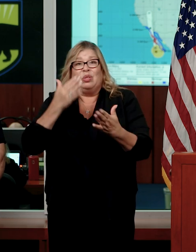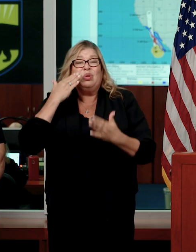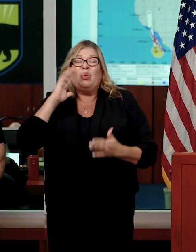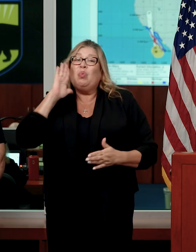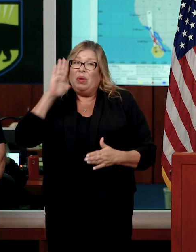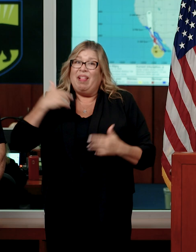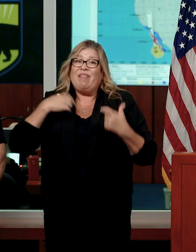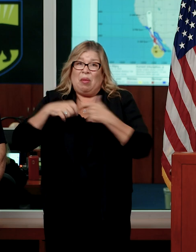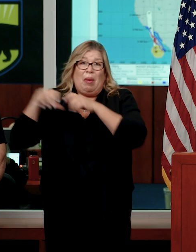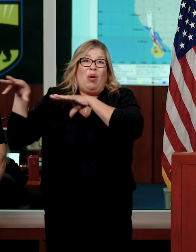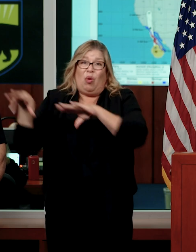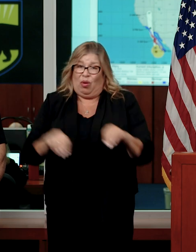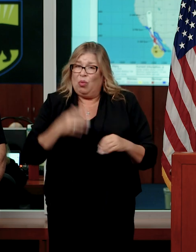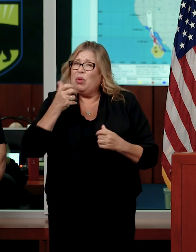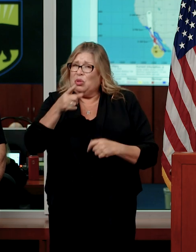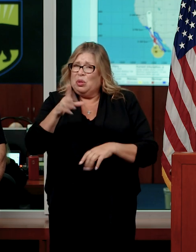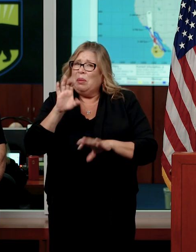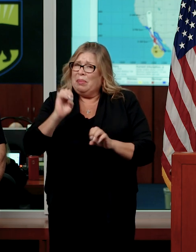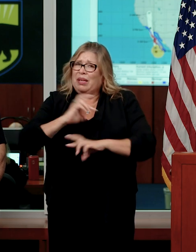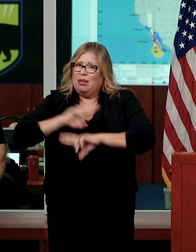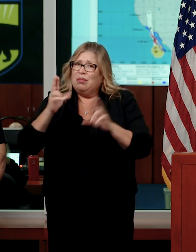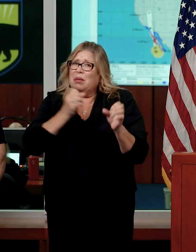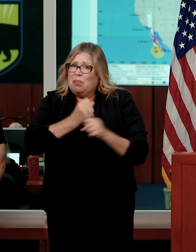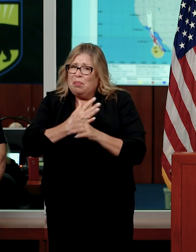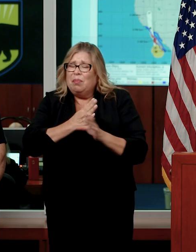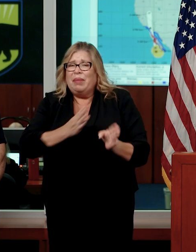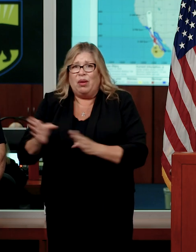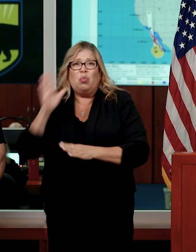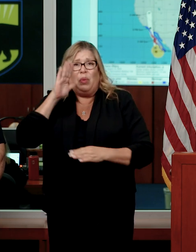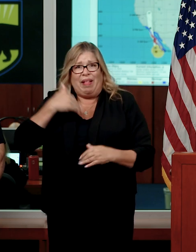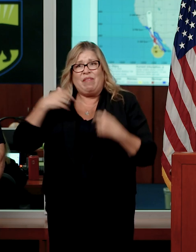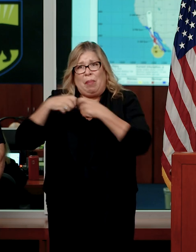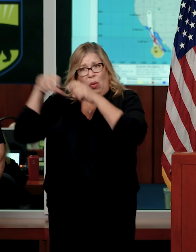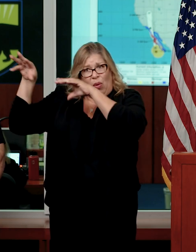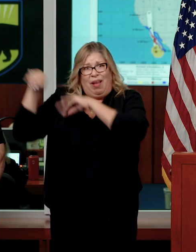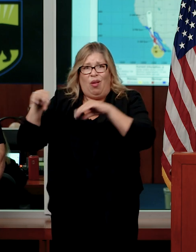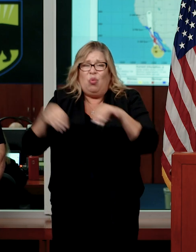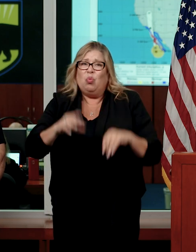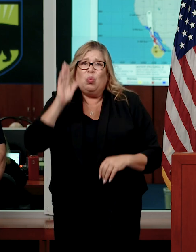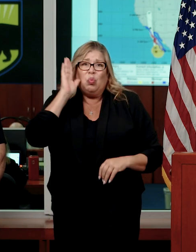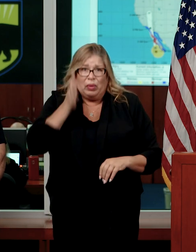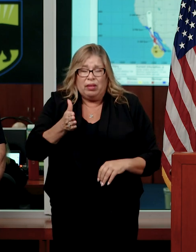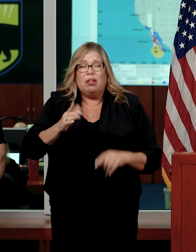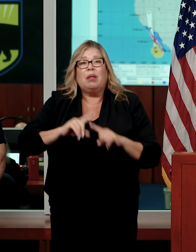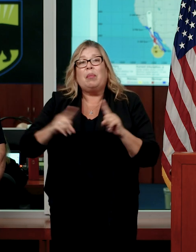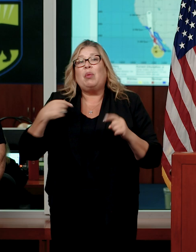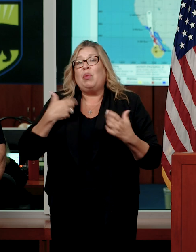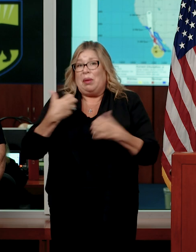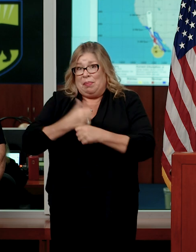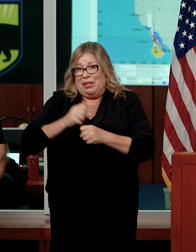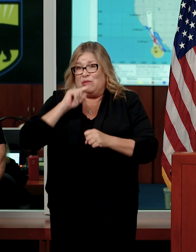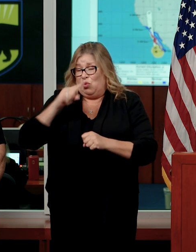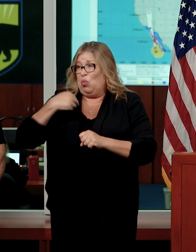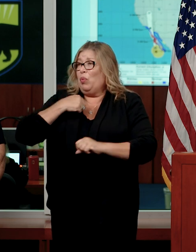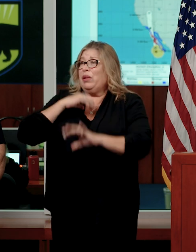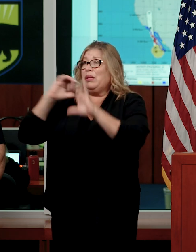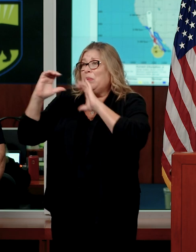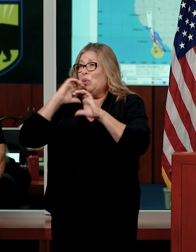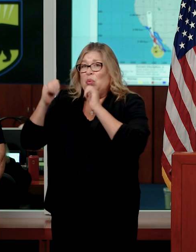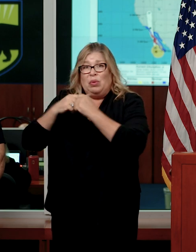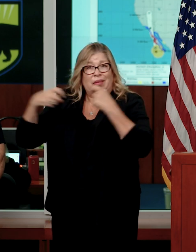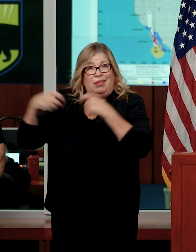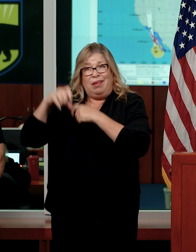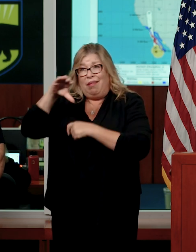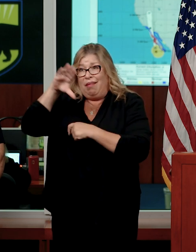Make no mistake. There will be power outages across southern California. And we want to be sure that we have this close communication with those utility